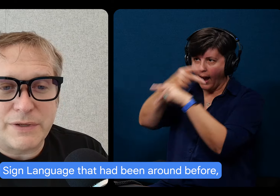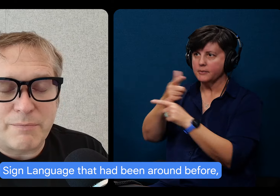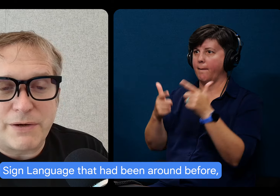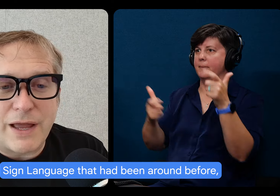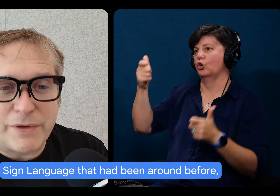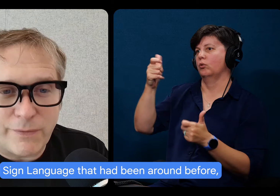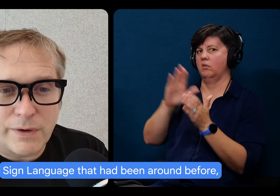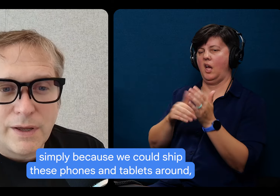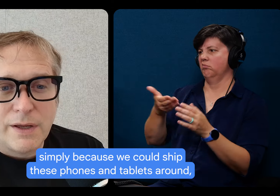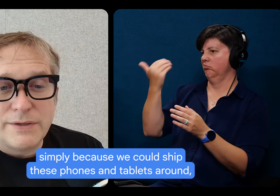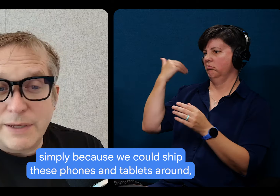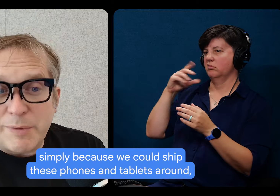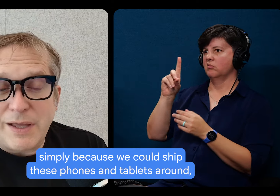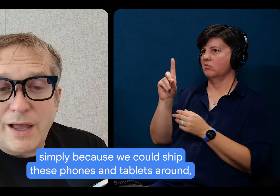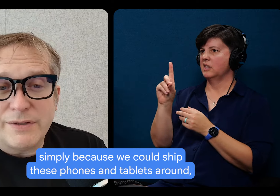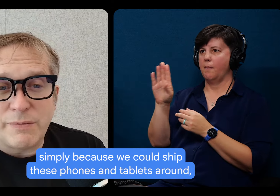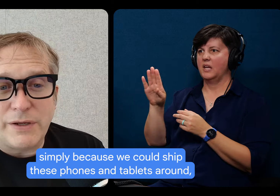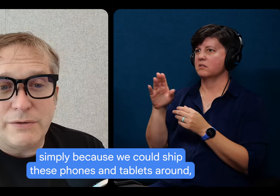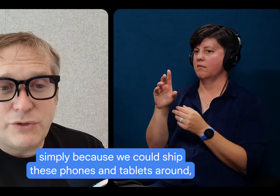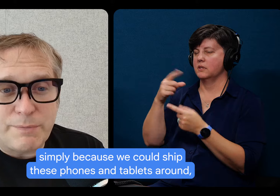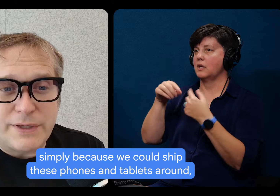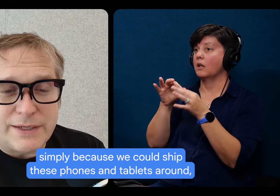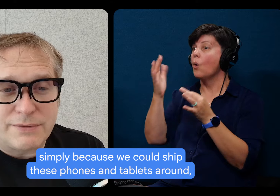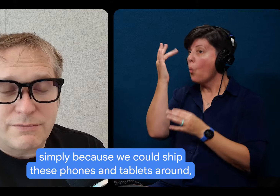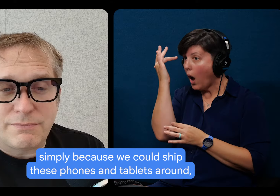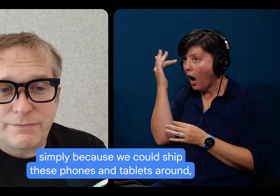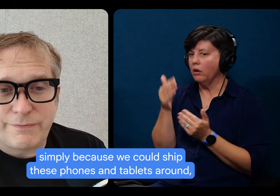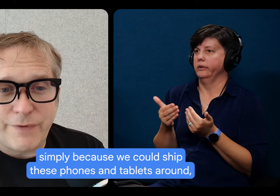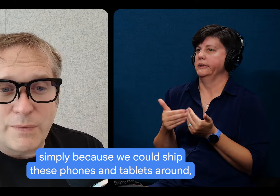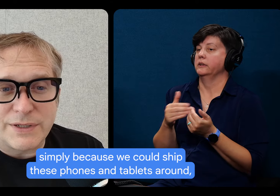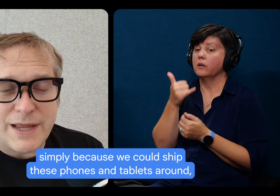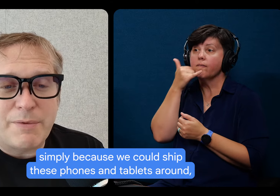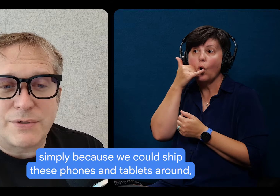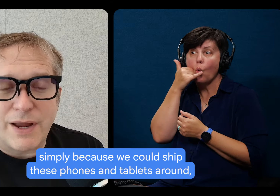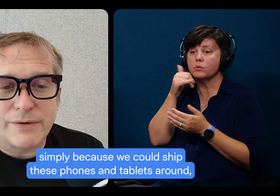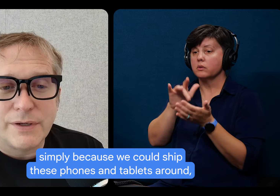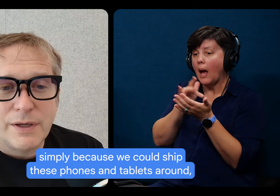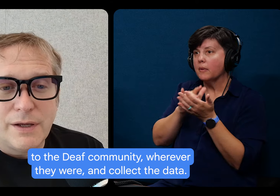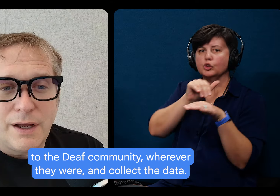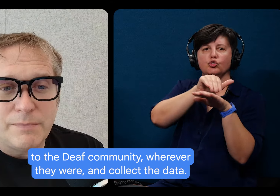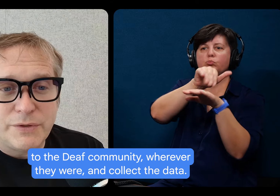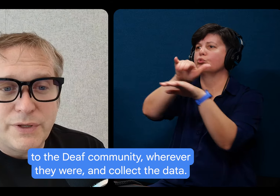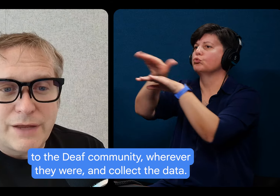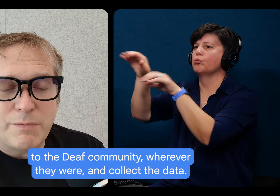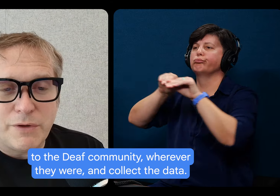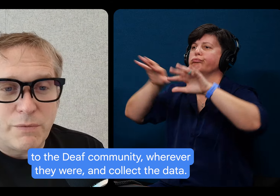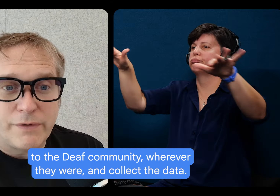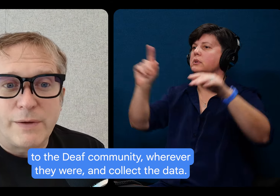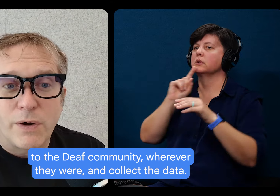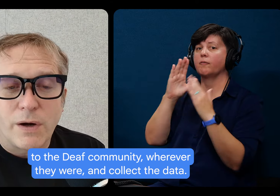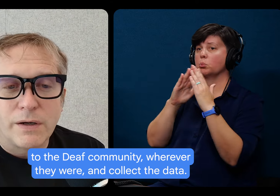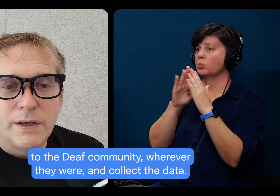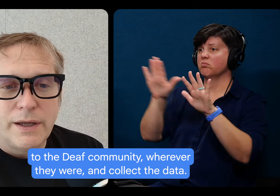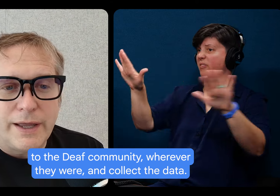language that had been around before, simply because we could ship these phones and tablets around, um, to the deaf community,